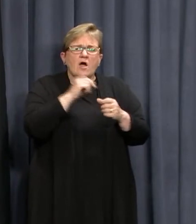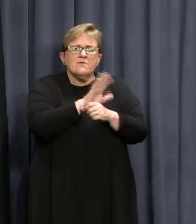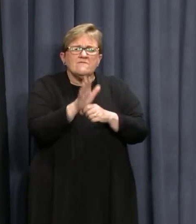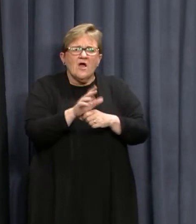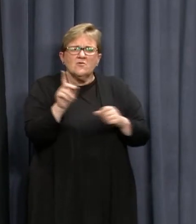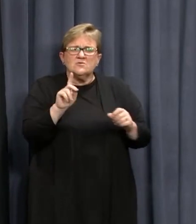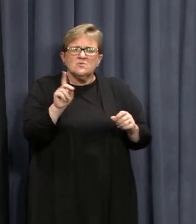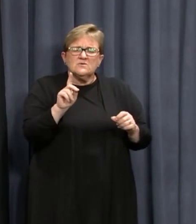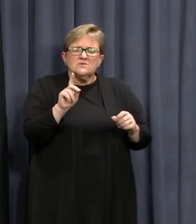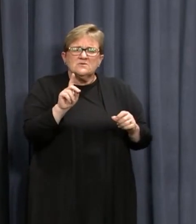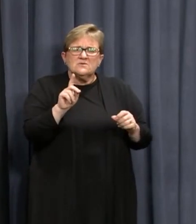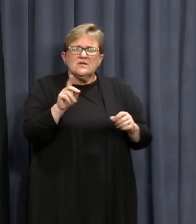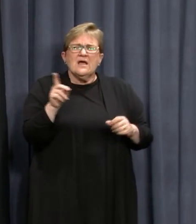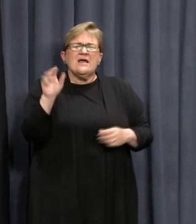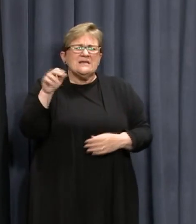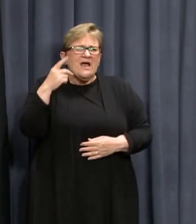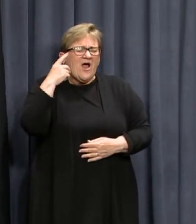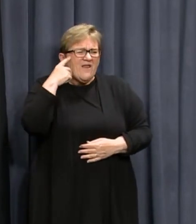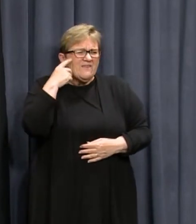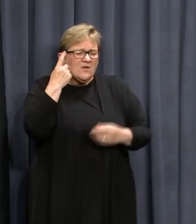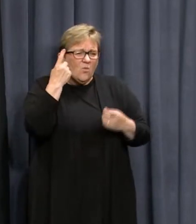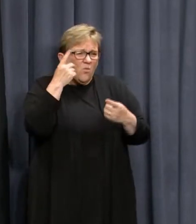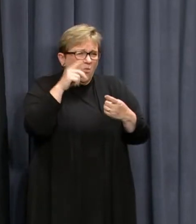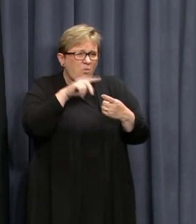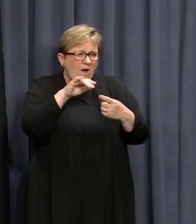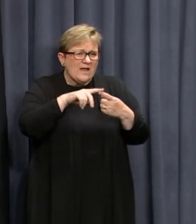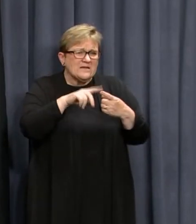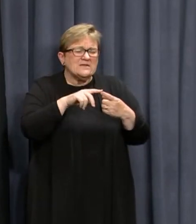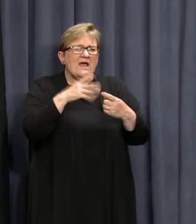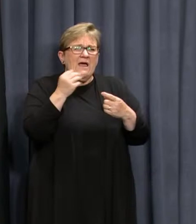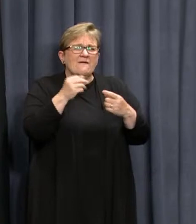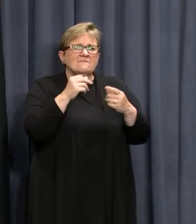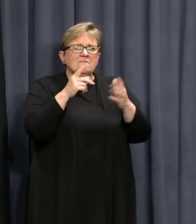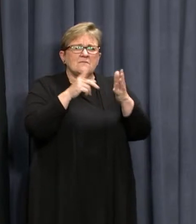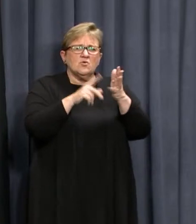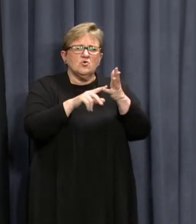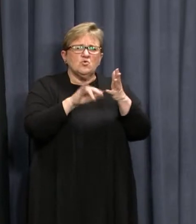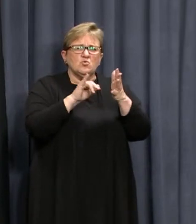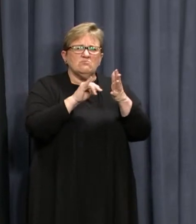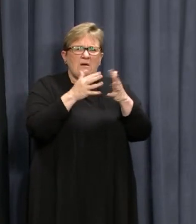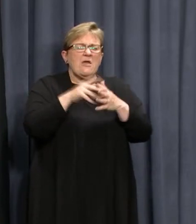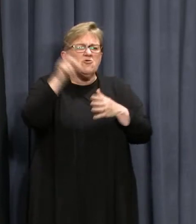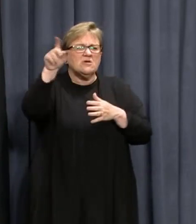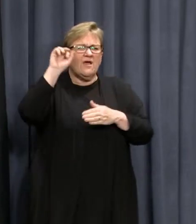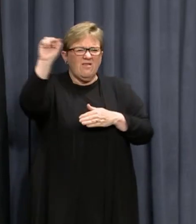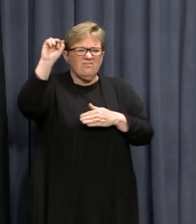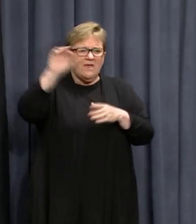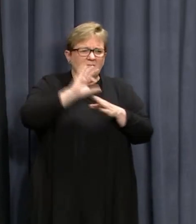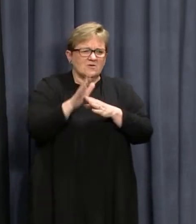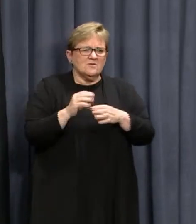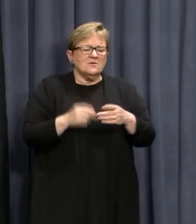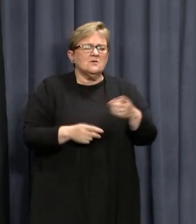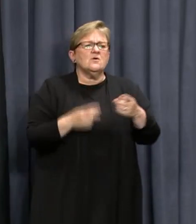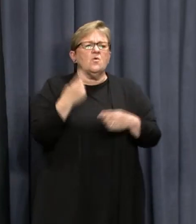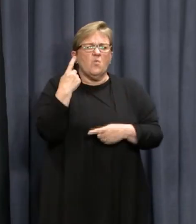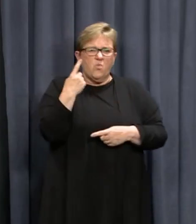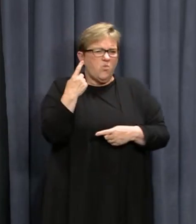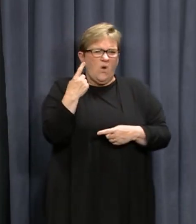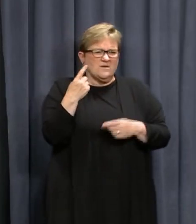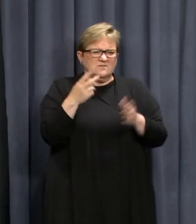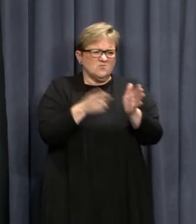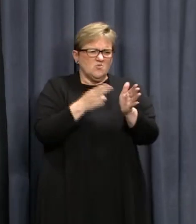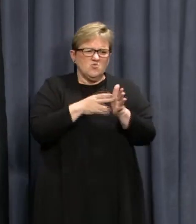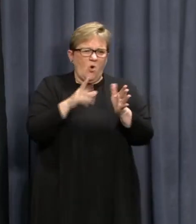type of COVID they had? Yes, think one of the cases had a variant of United States variant. Yeah, one was a normal